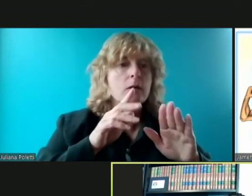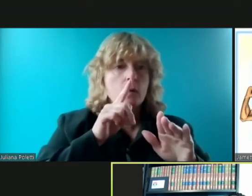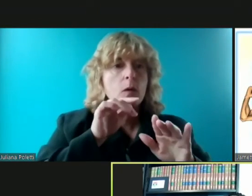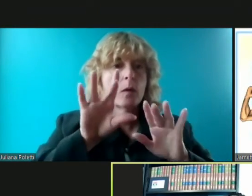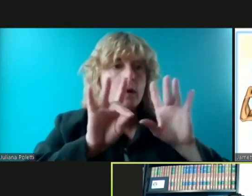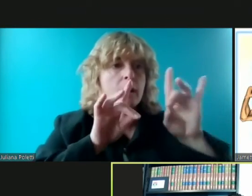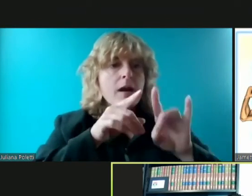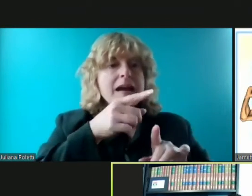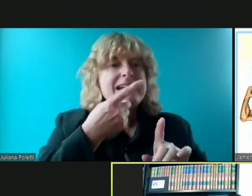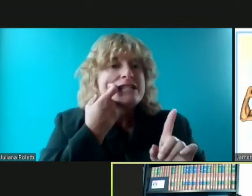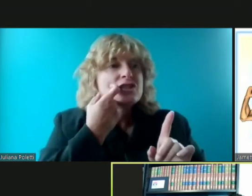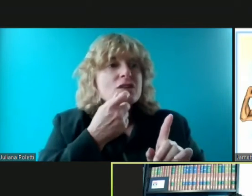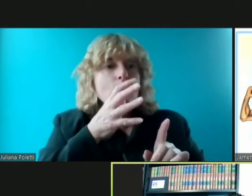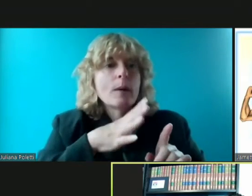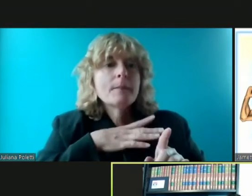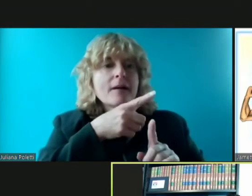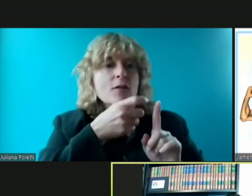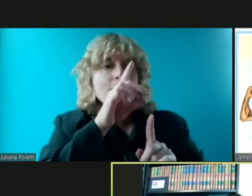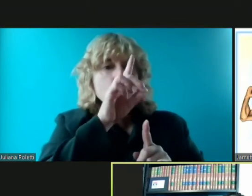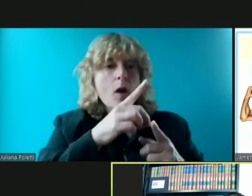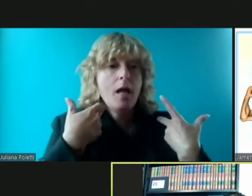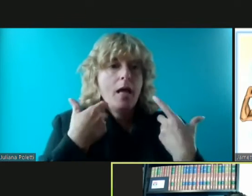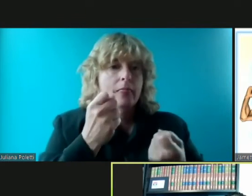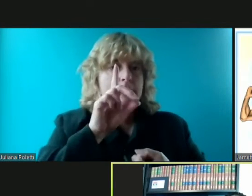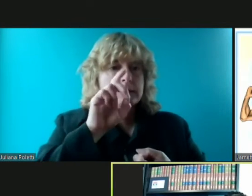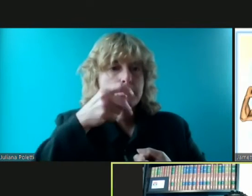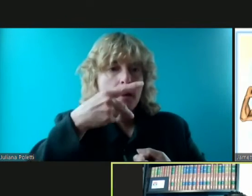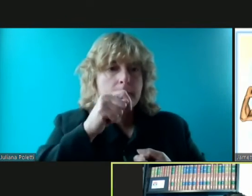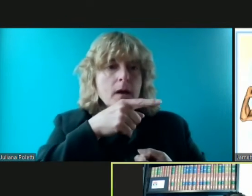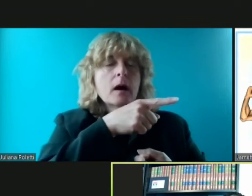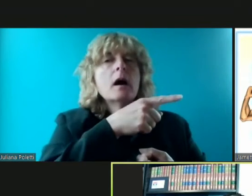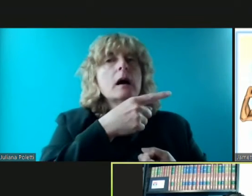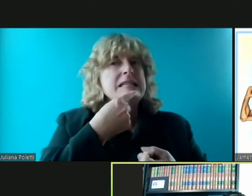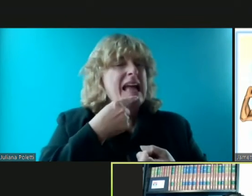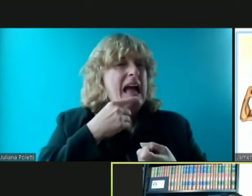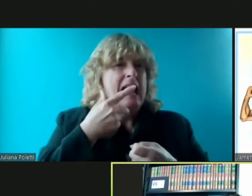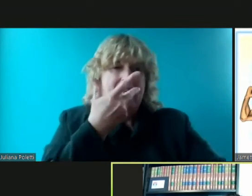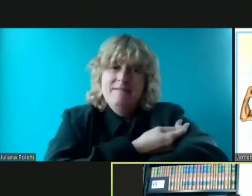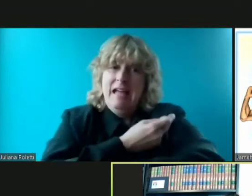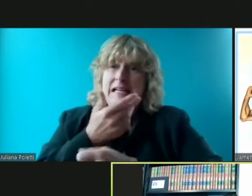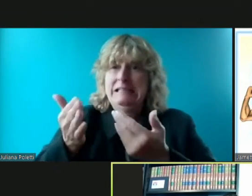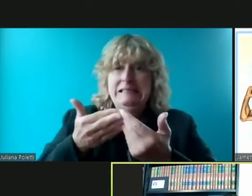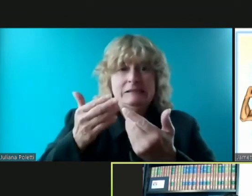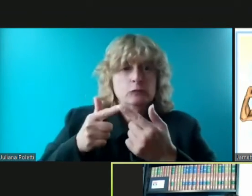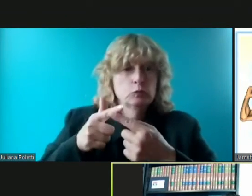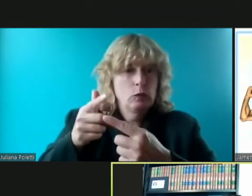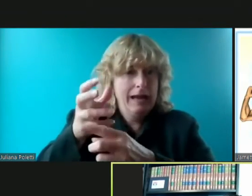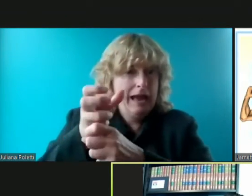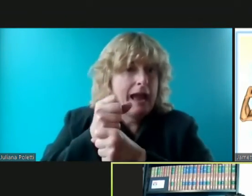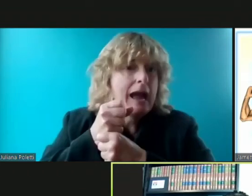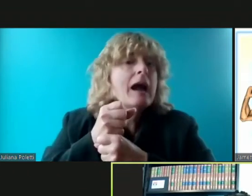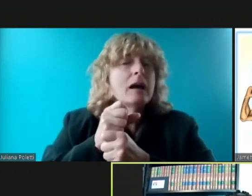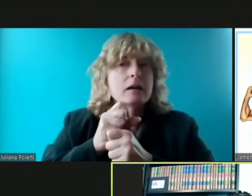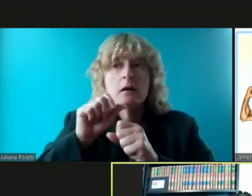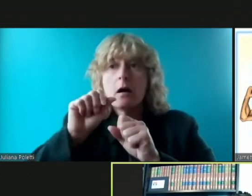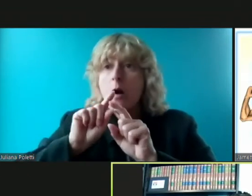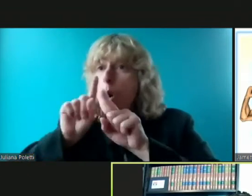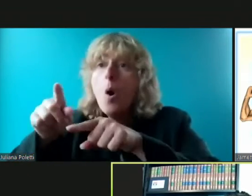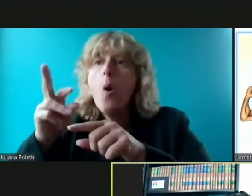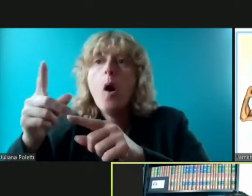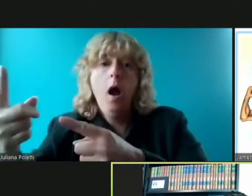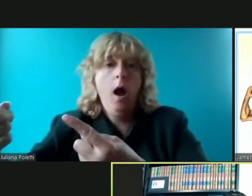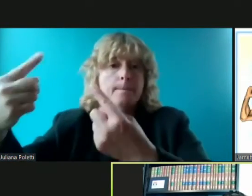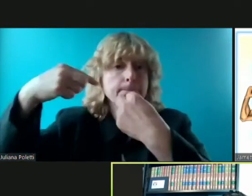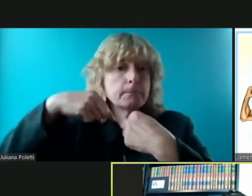health department um explaining how easily accessible vaccines are uh one thing about the vaccine is